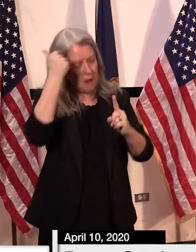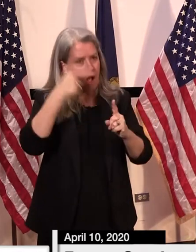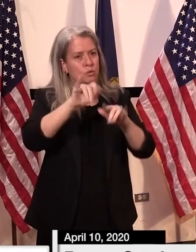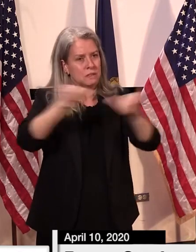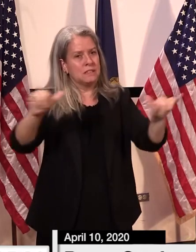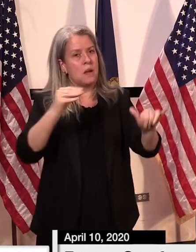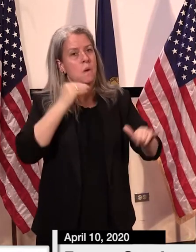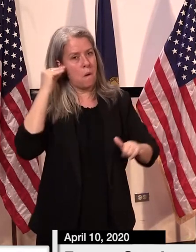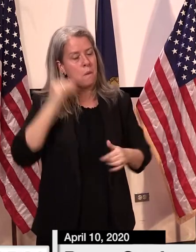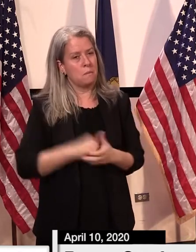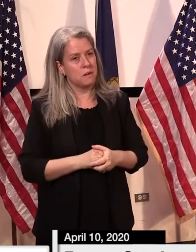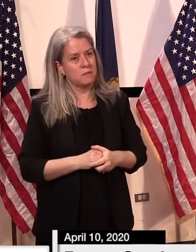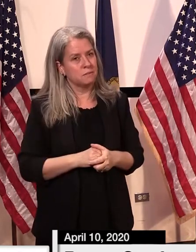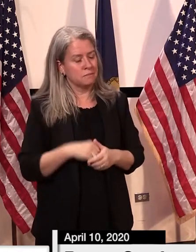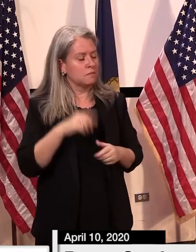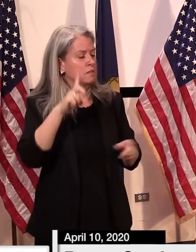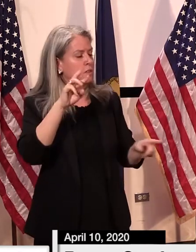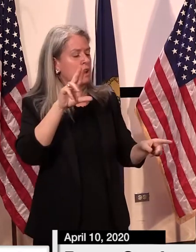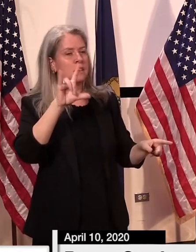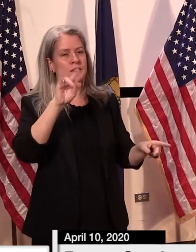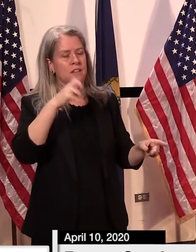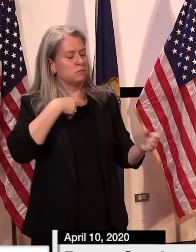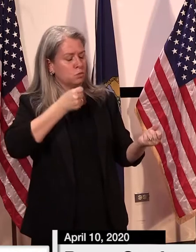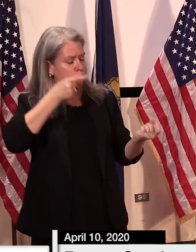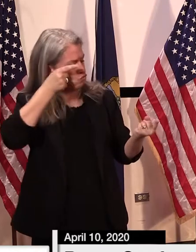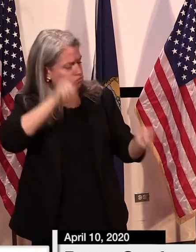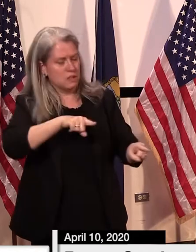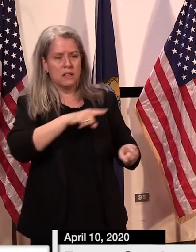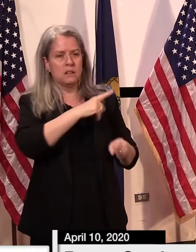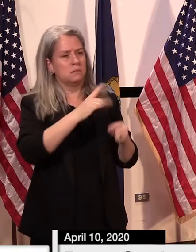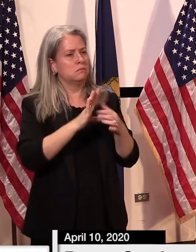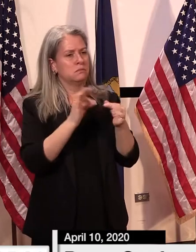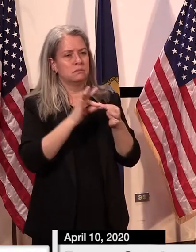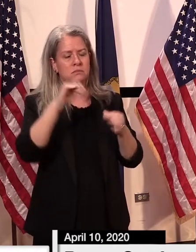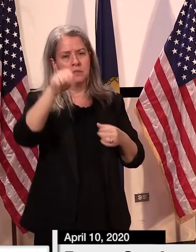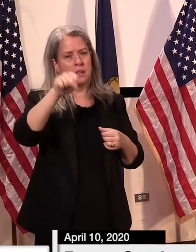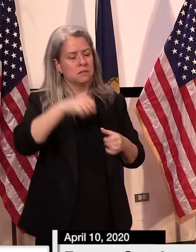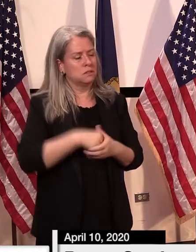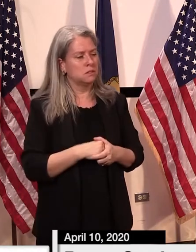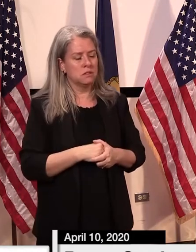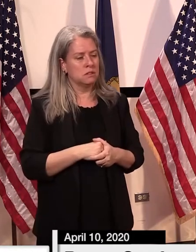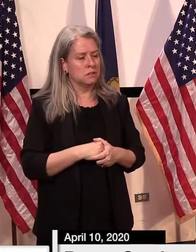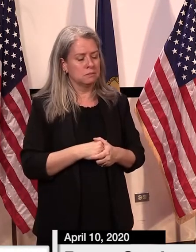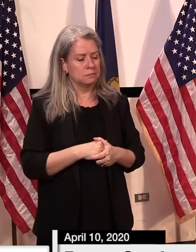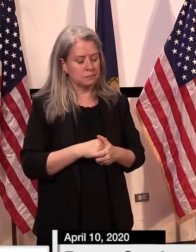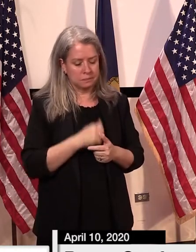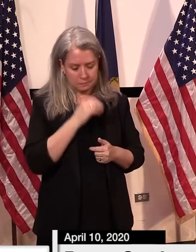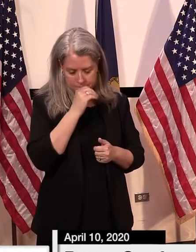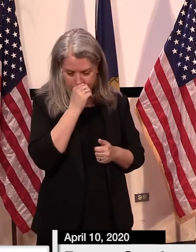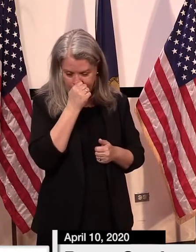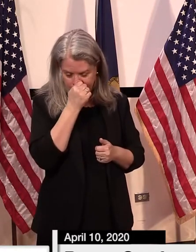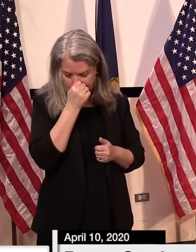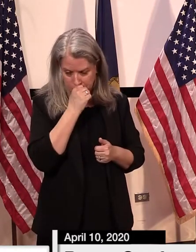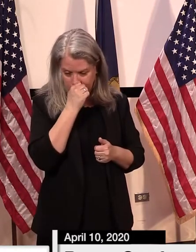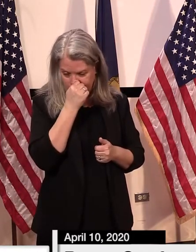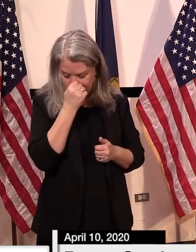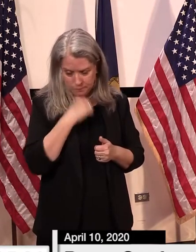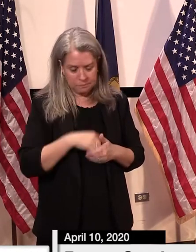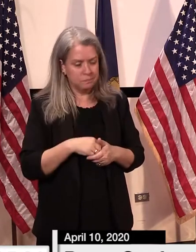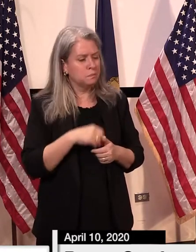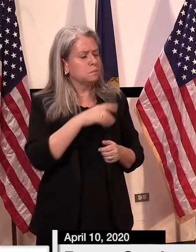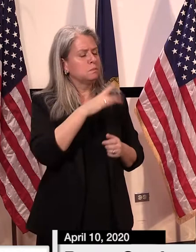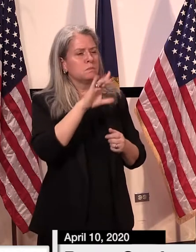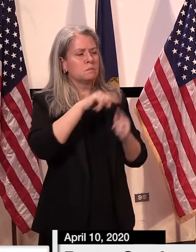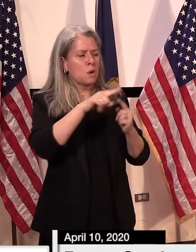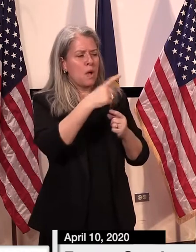I concur with everything you've said. With regard to the first couple of questions, the answer to how many have